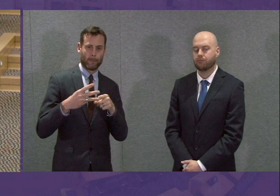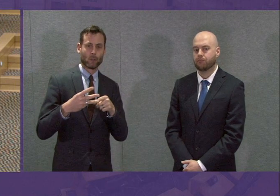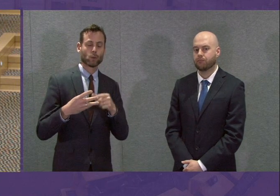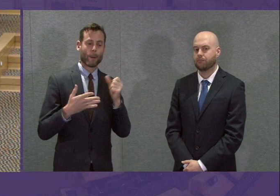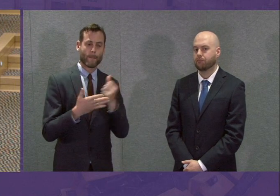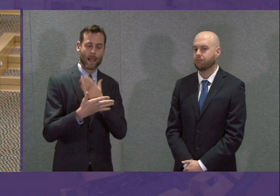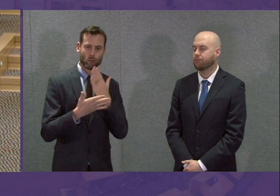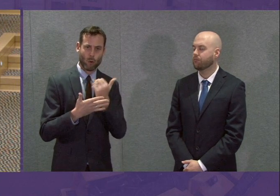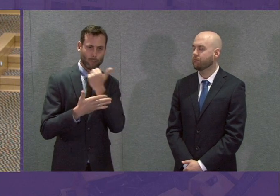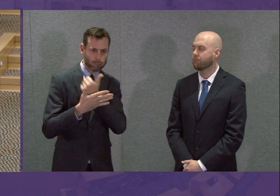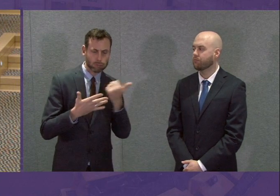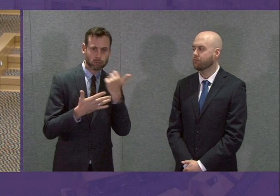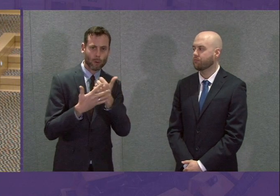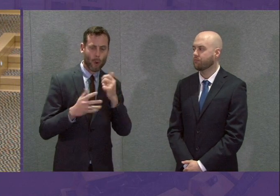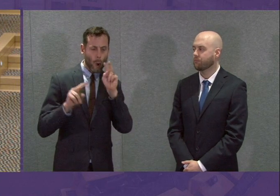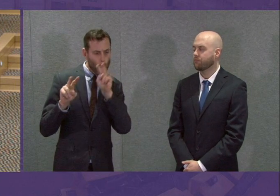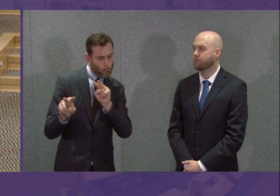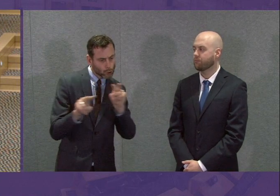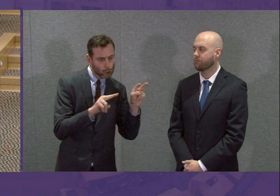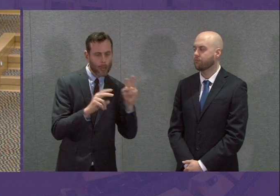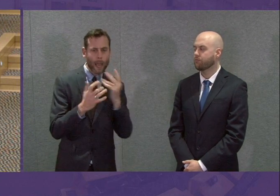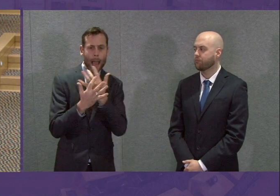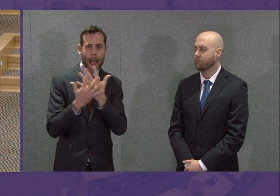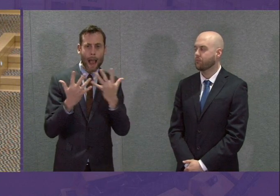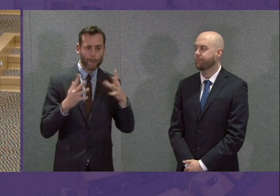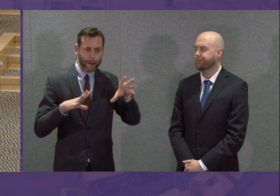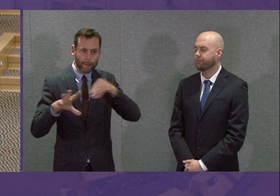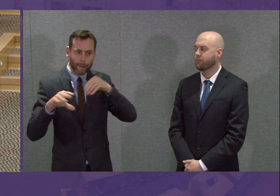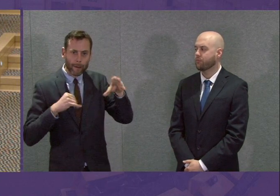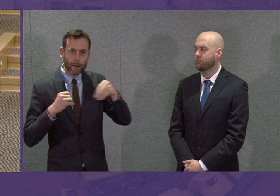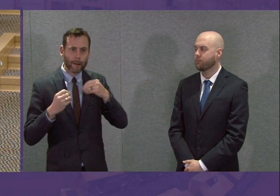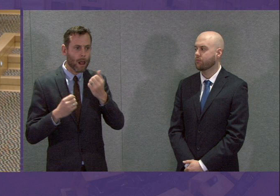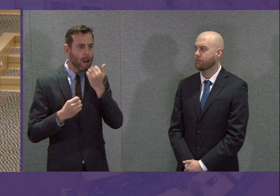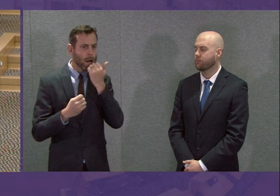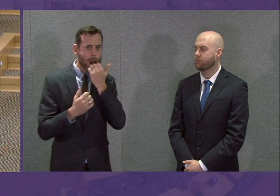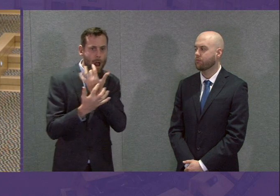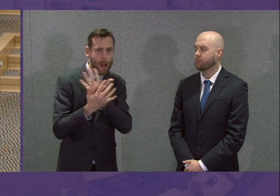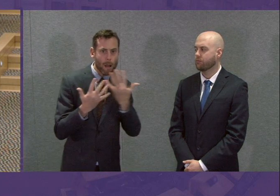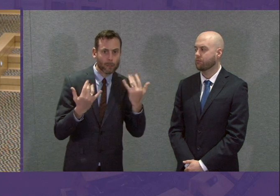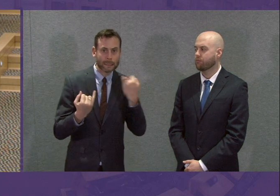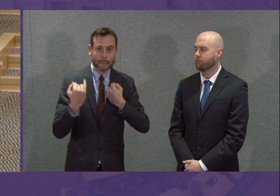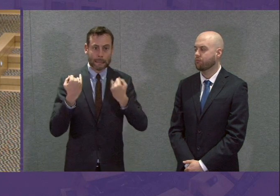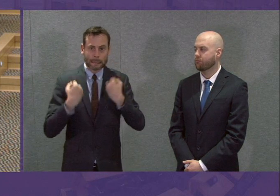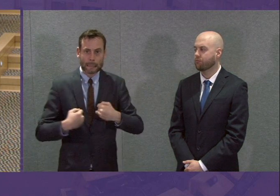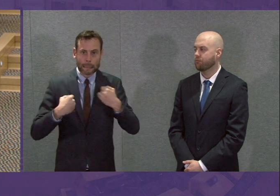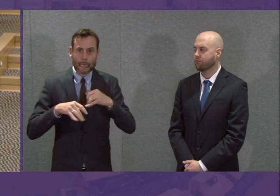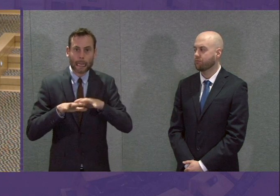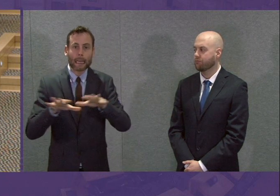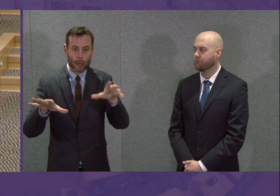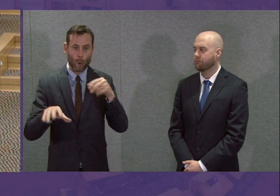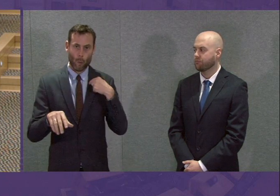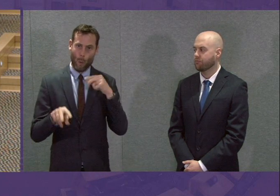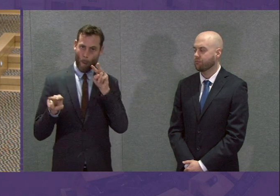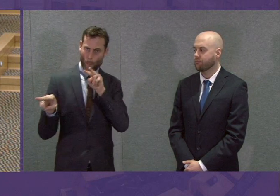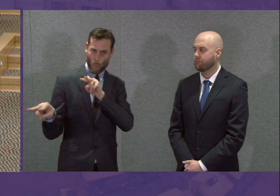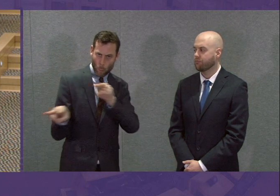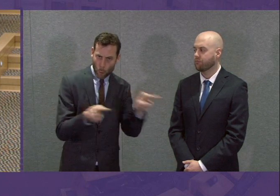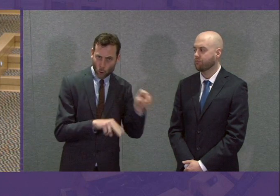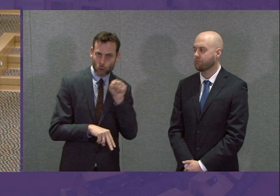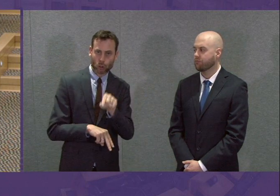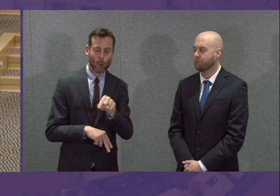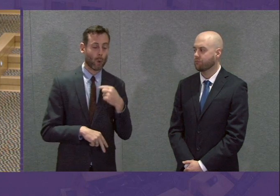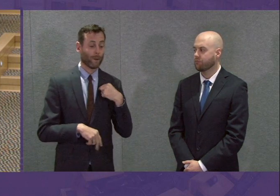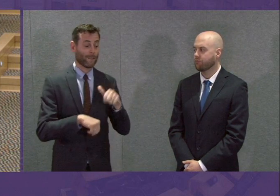sure that we are able to monitor the prevalence of the infection across the population. Right now we have three labs,